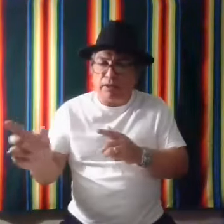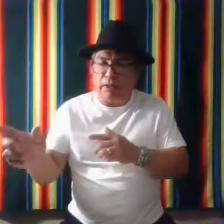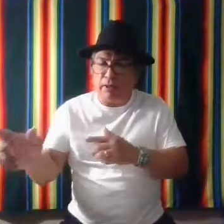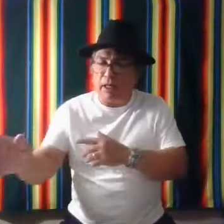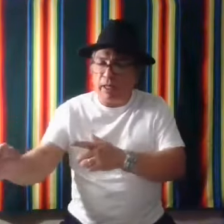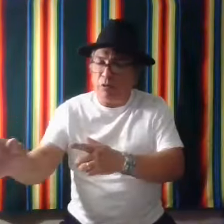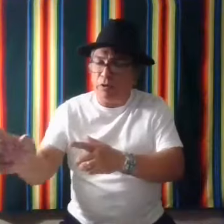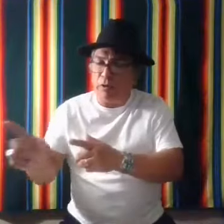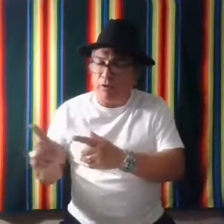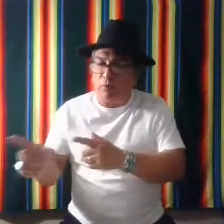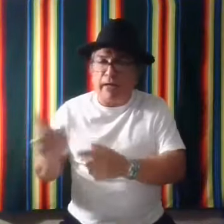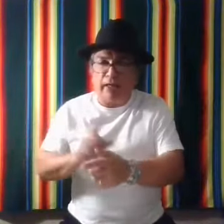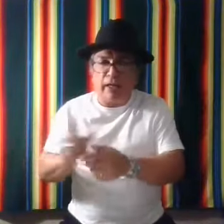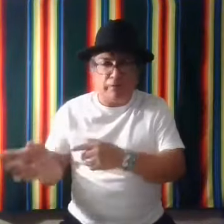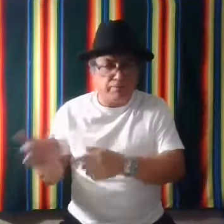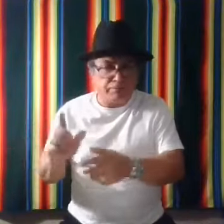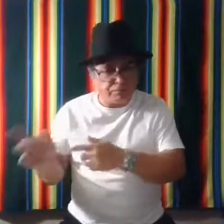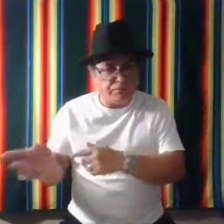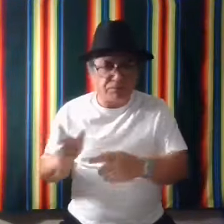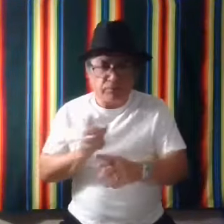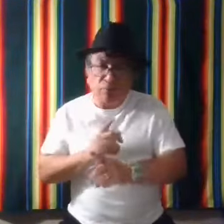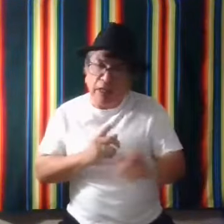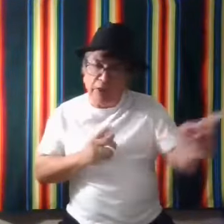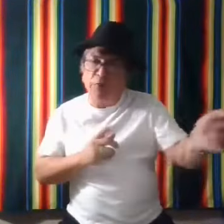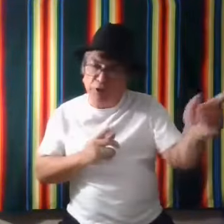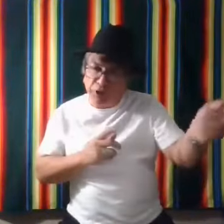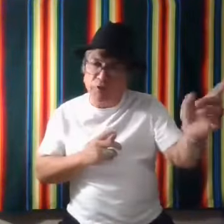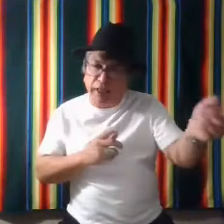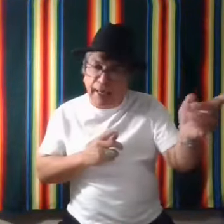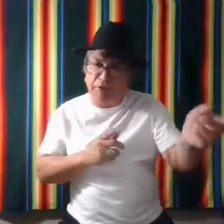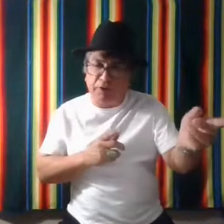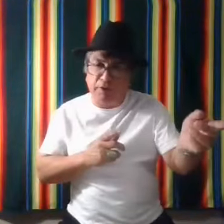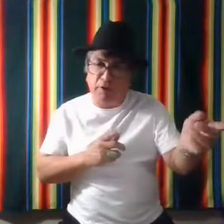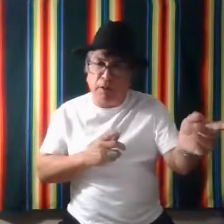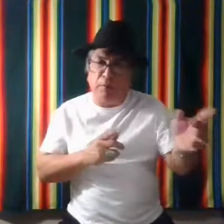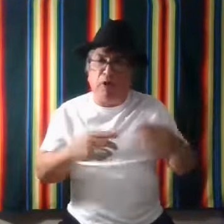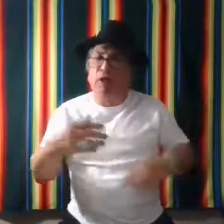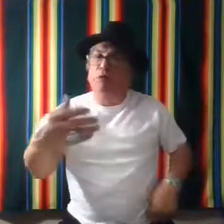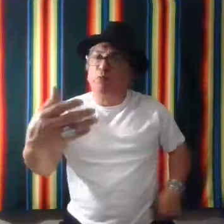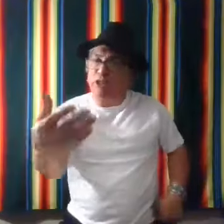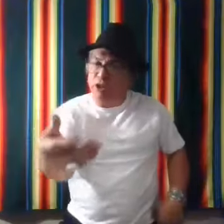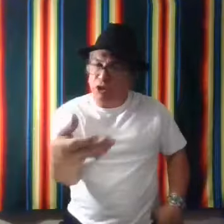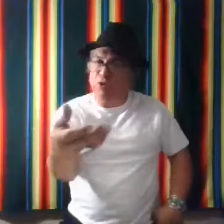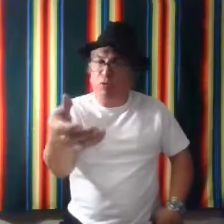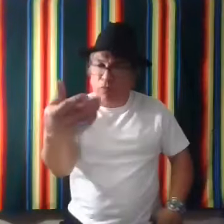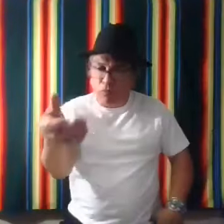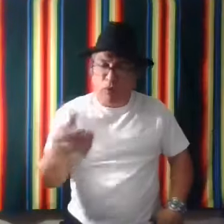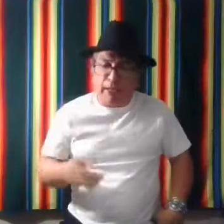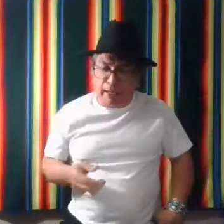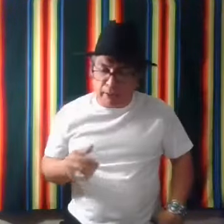sign language, right and left. This one here shows the action. A lot of times we can just use one hand in